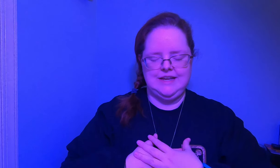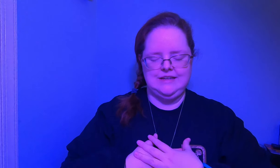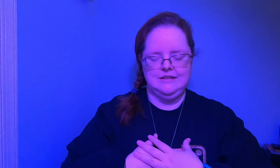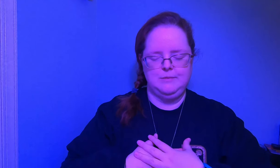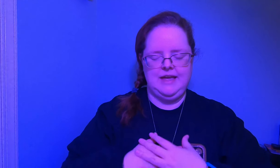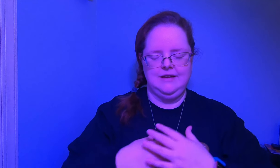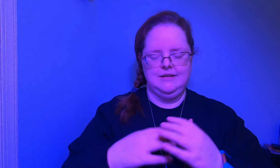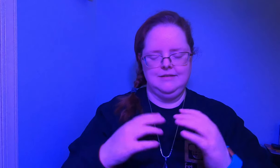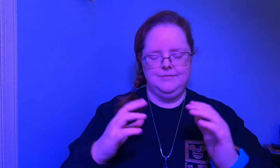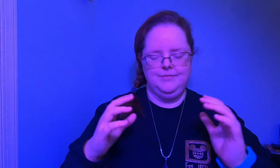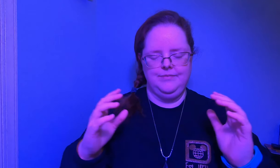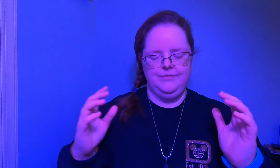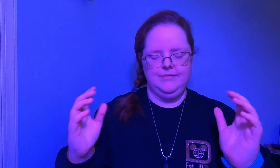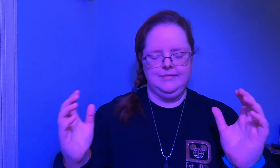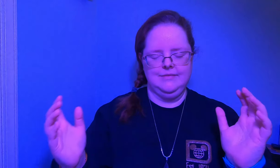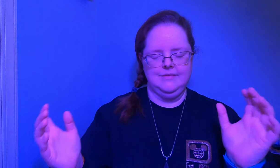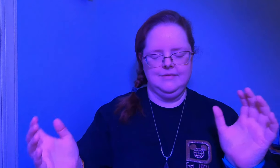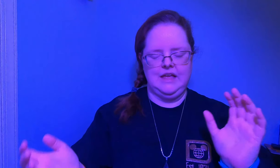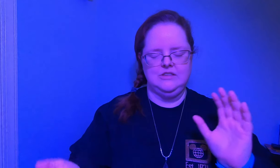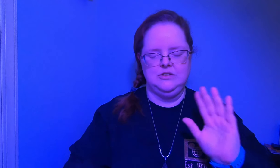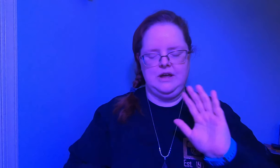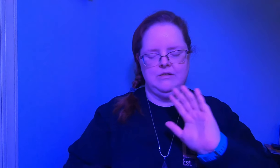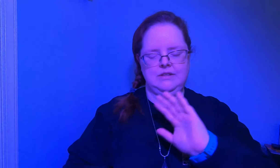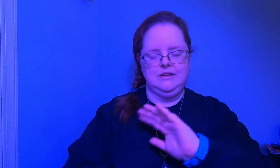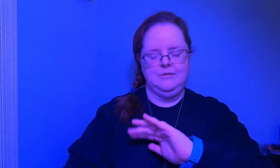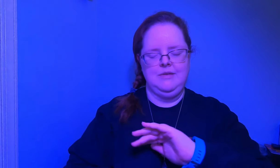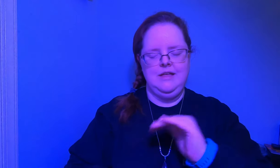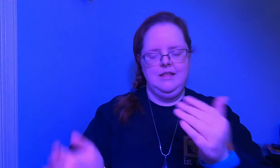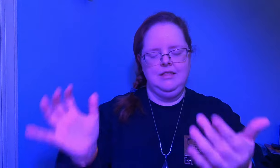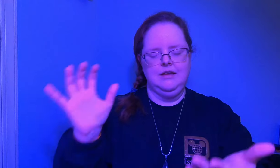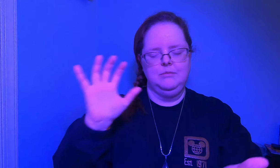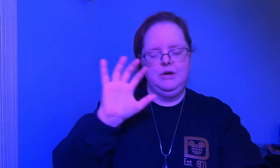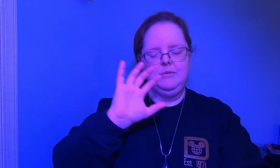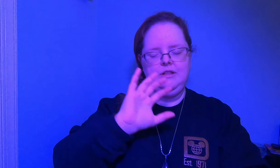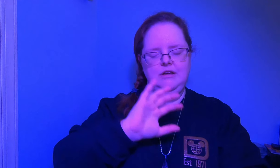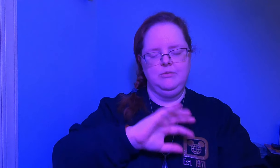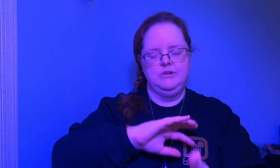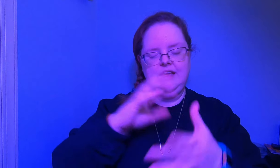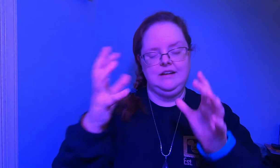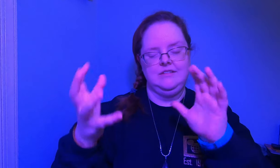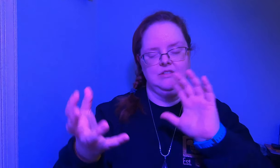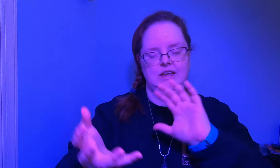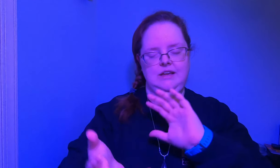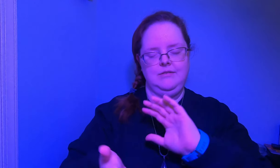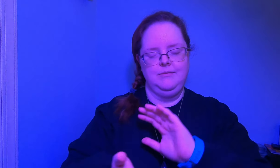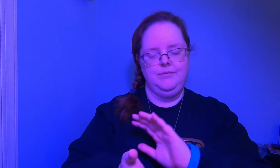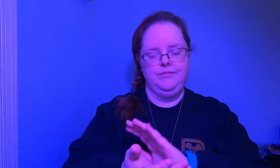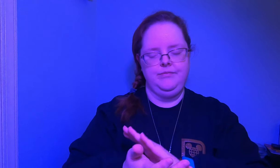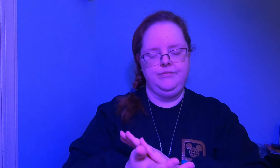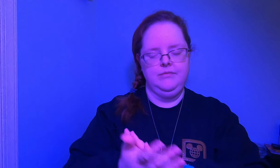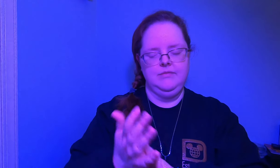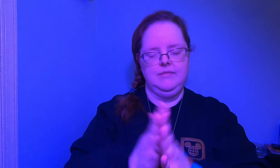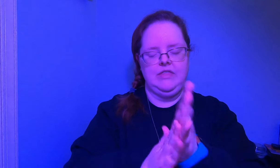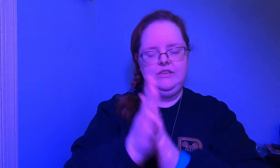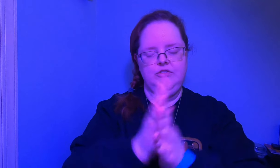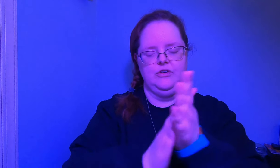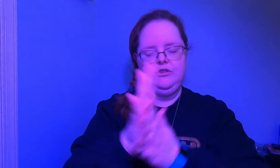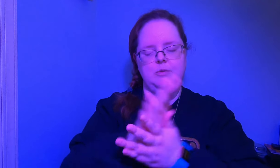sent expand and surround them like a bubble of protective light energy and this first